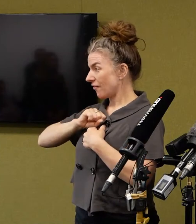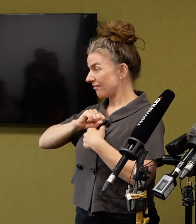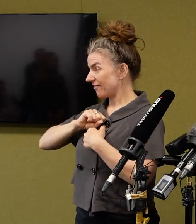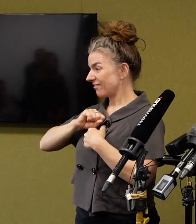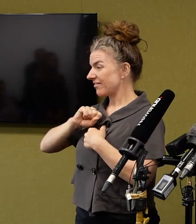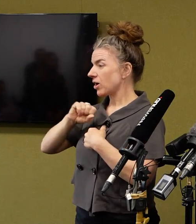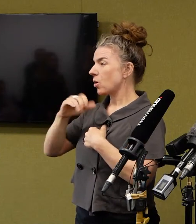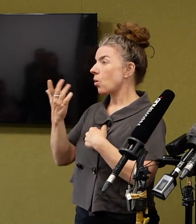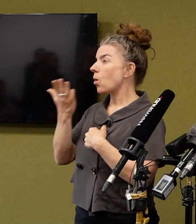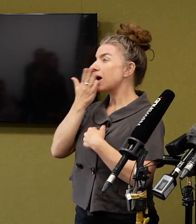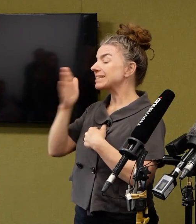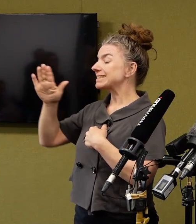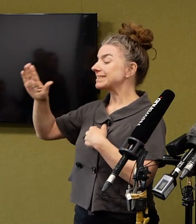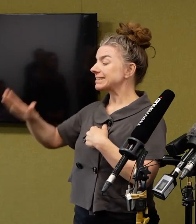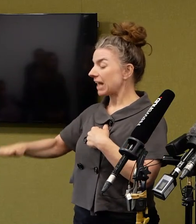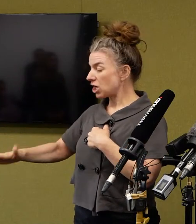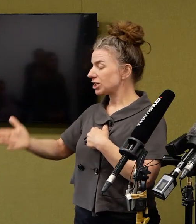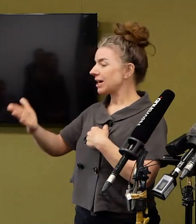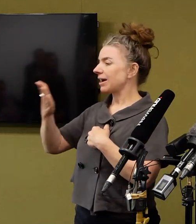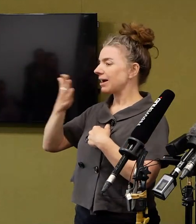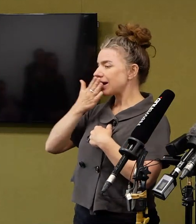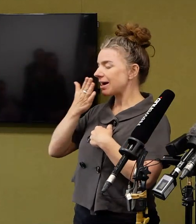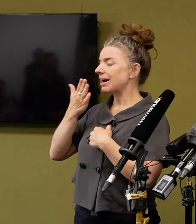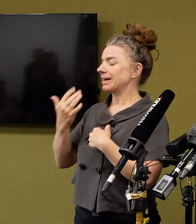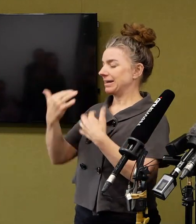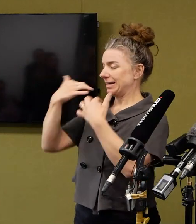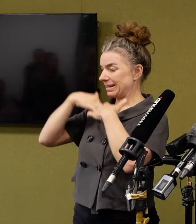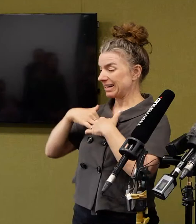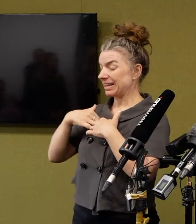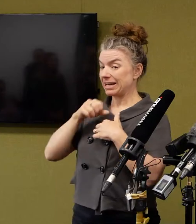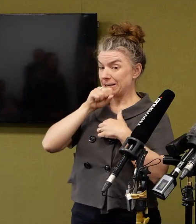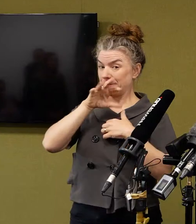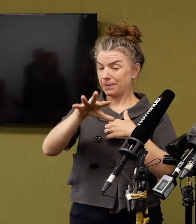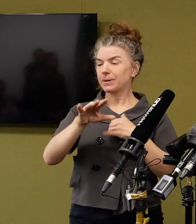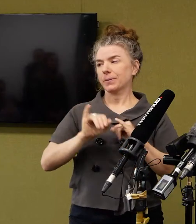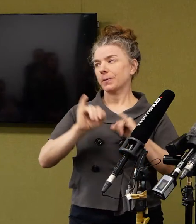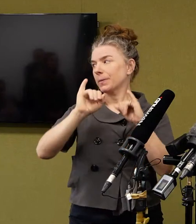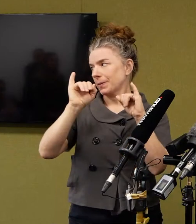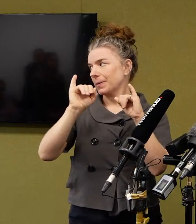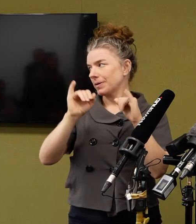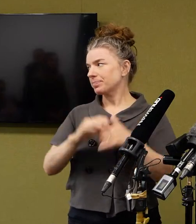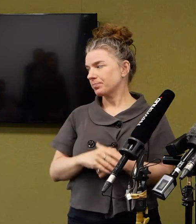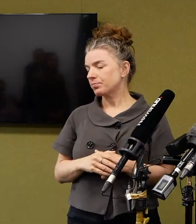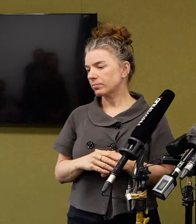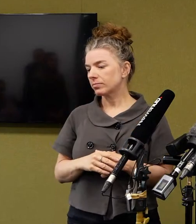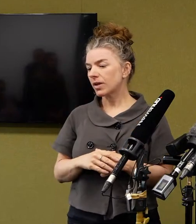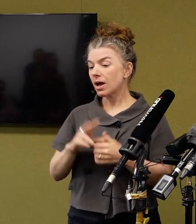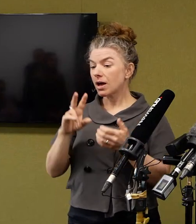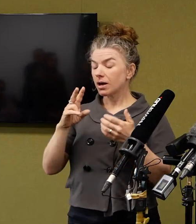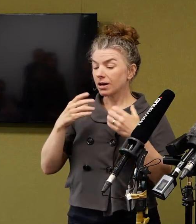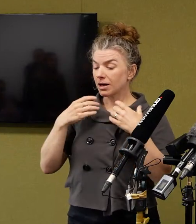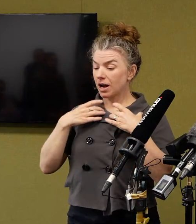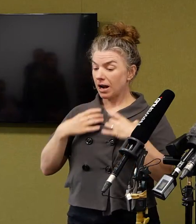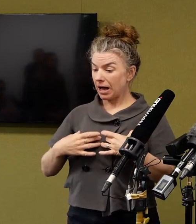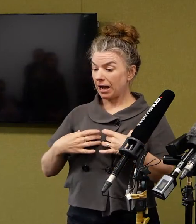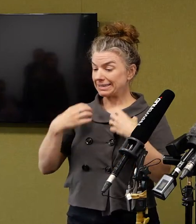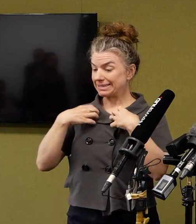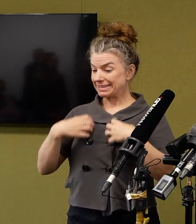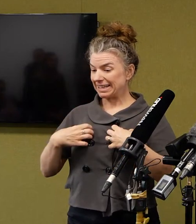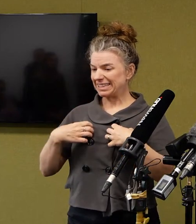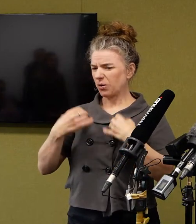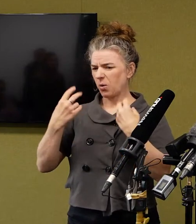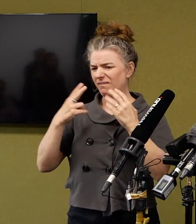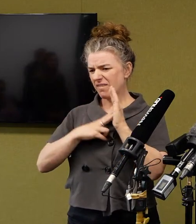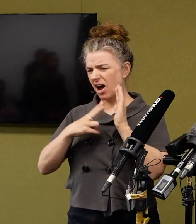because they touched something that would have the virus on it. It is an important part of an important way that respiratory viruses can